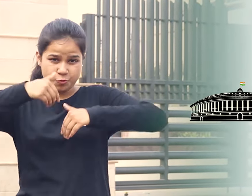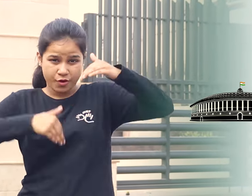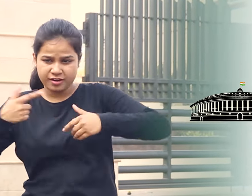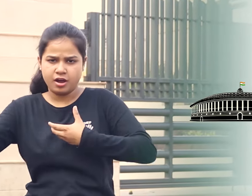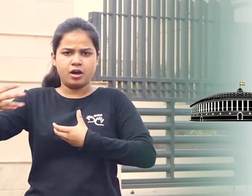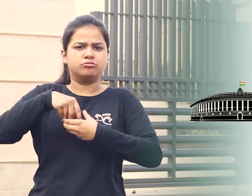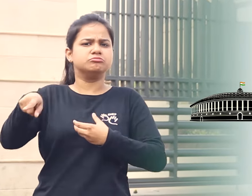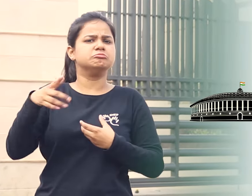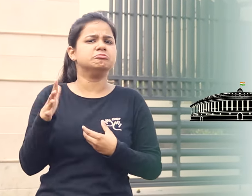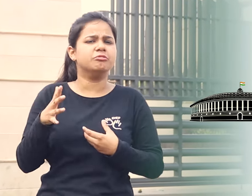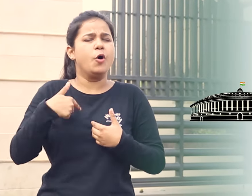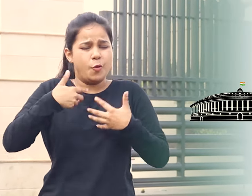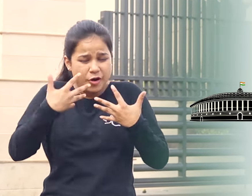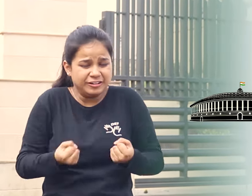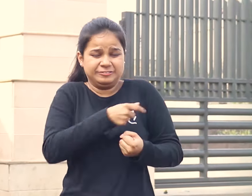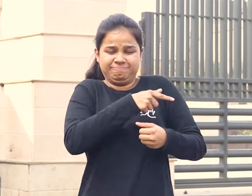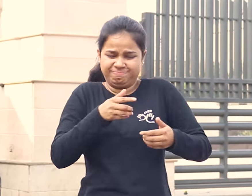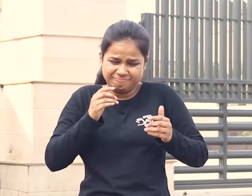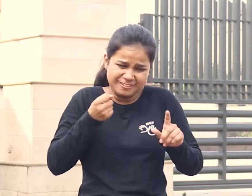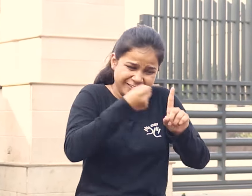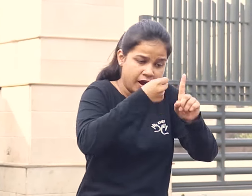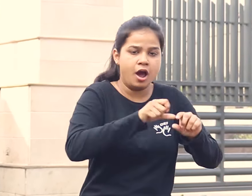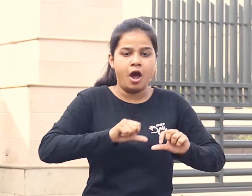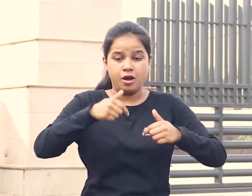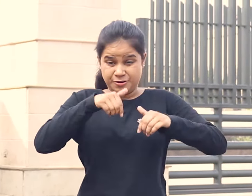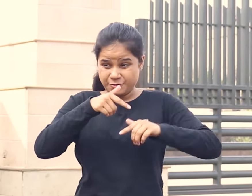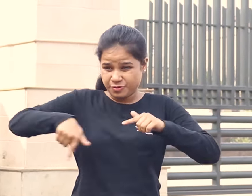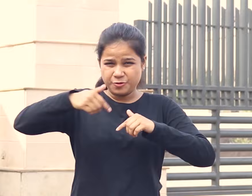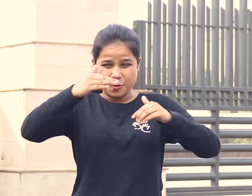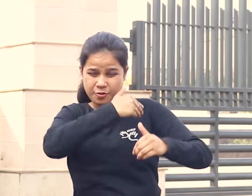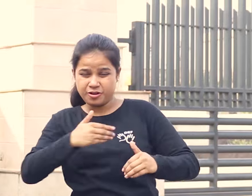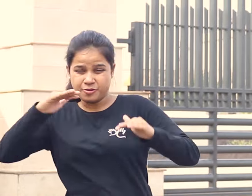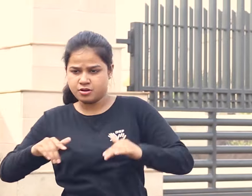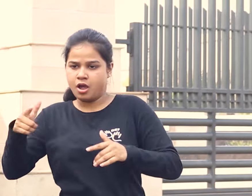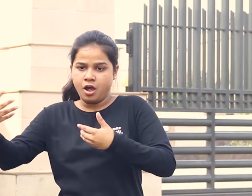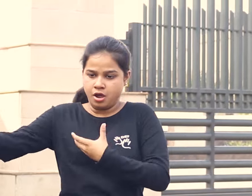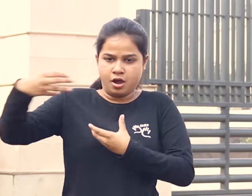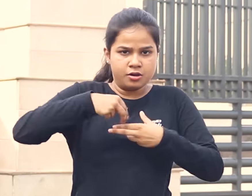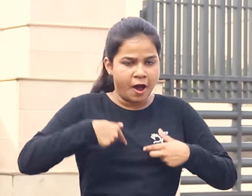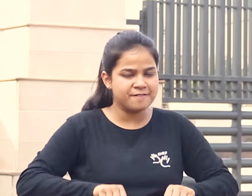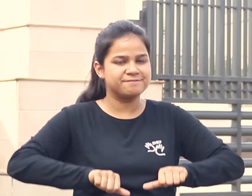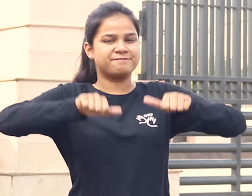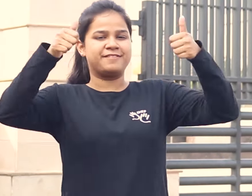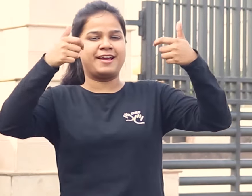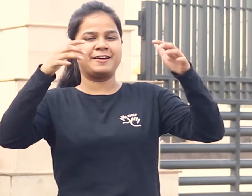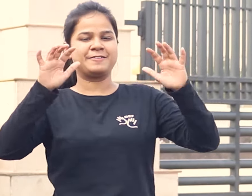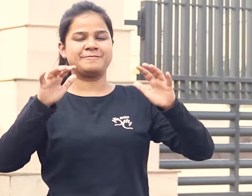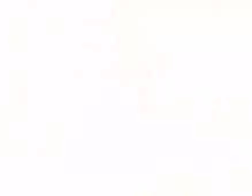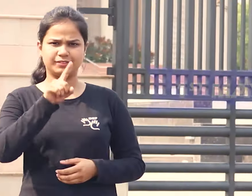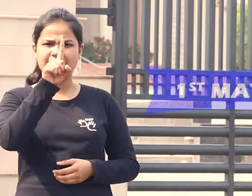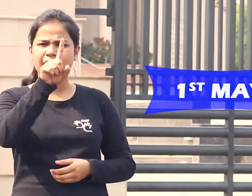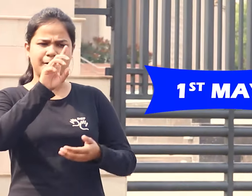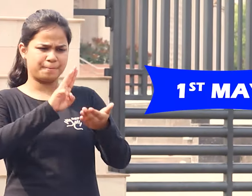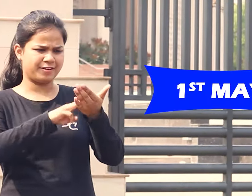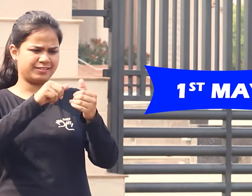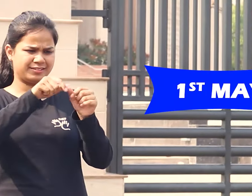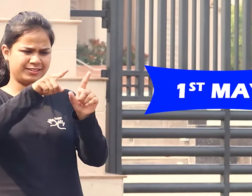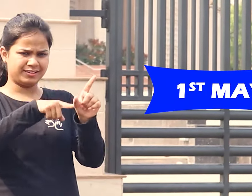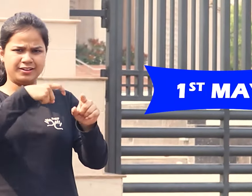Ambedkar represented the untouchables community at the round table conference and was successful at securing Harijans reserved seats in the